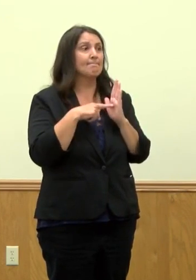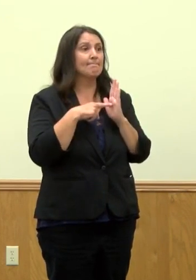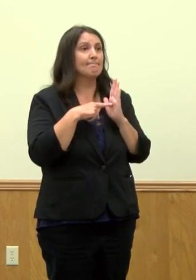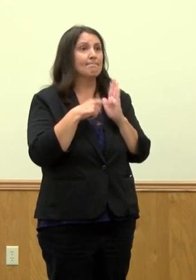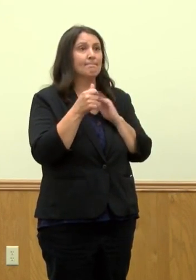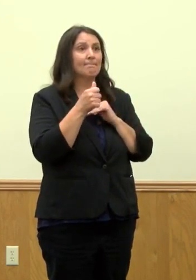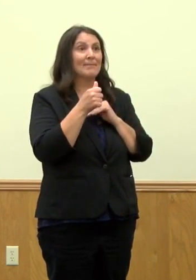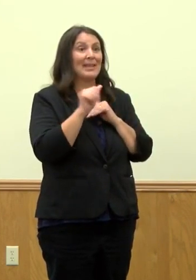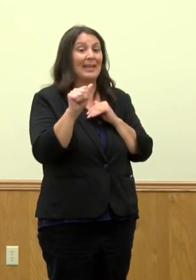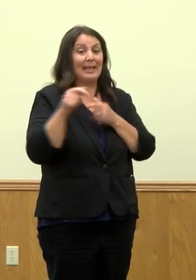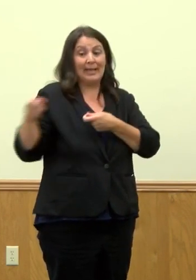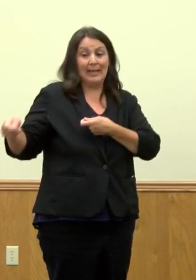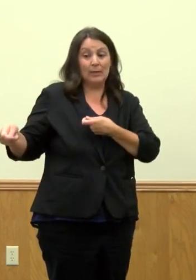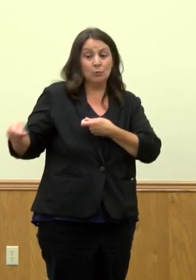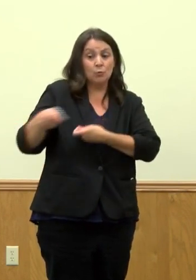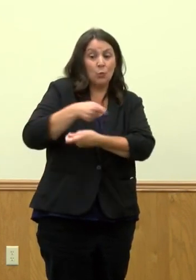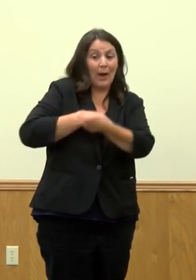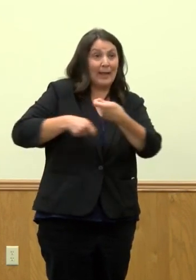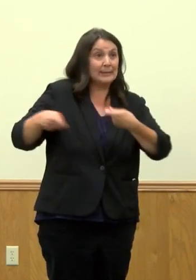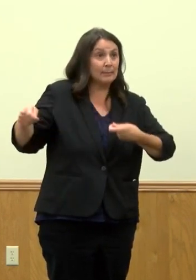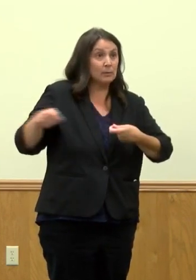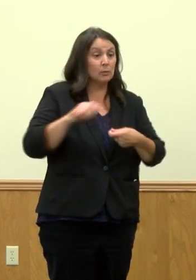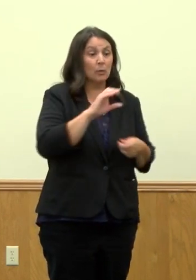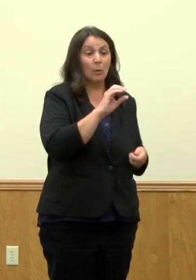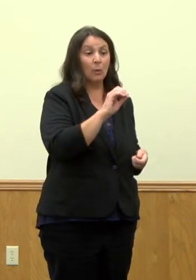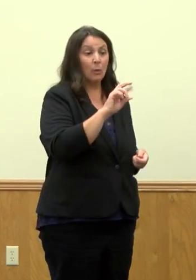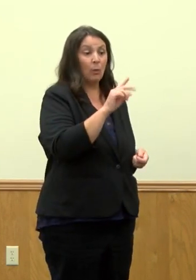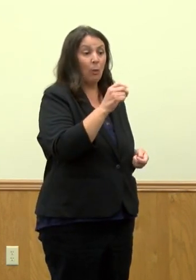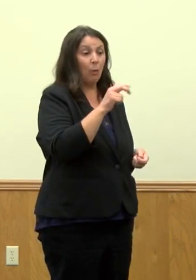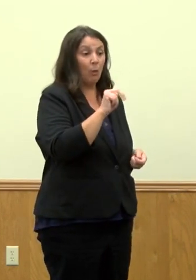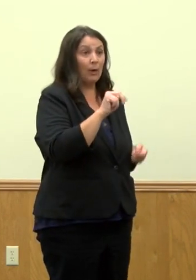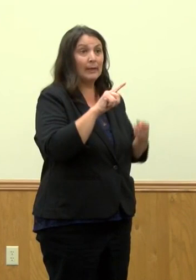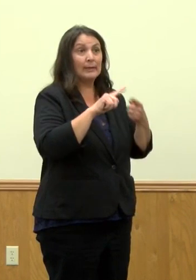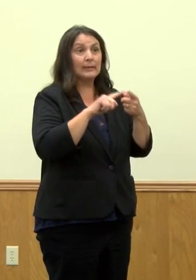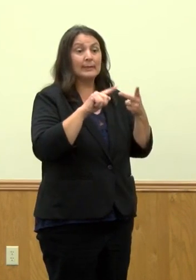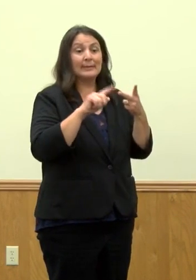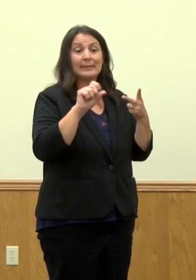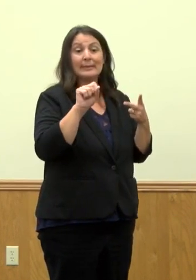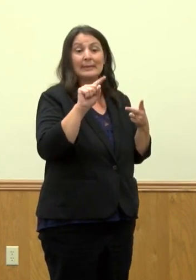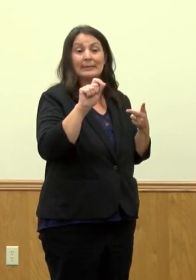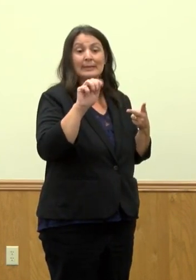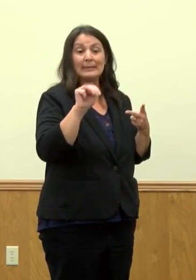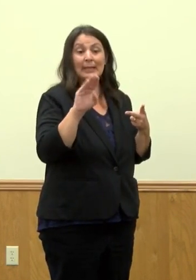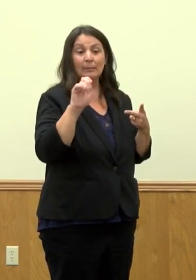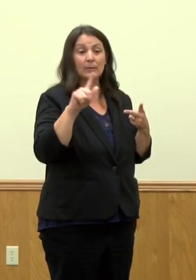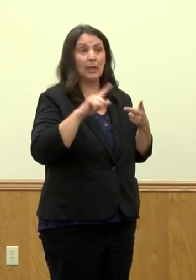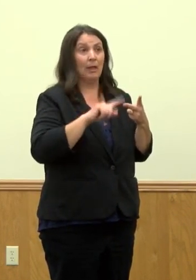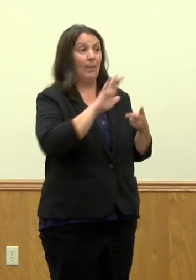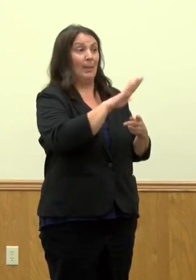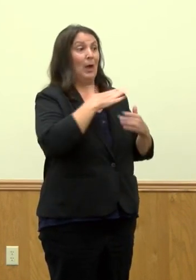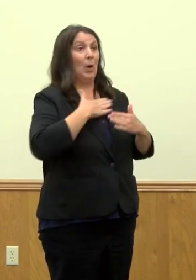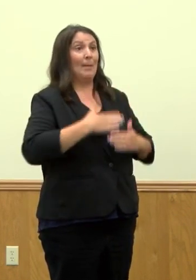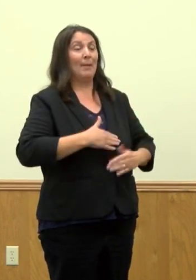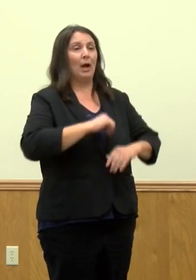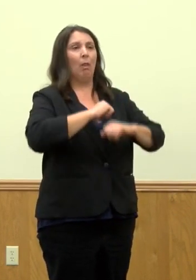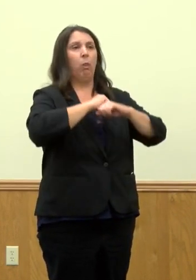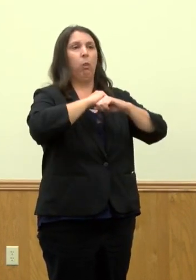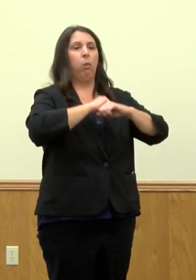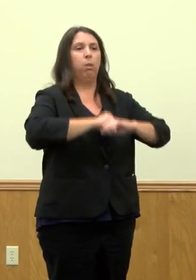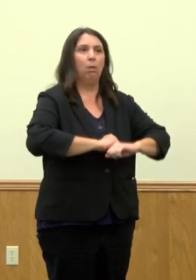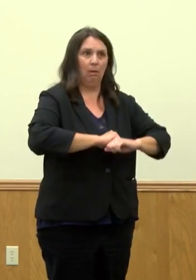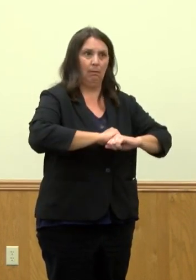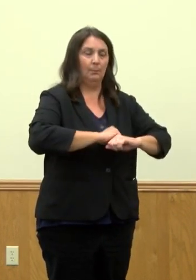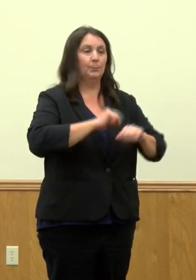transplants, either solid organ or stem cell transplants, where their immune system is low, anyone who also